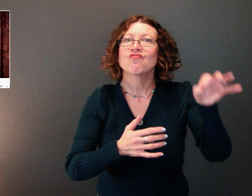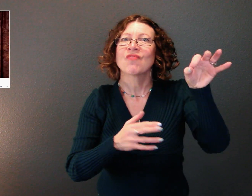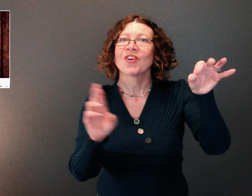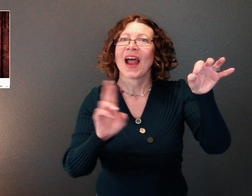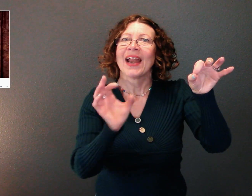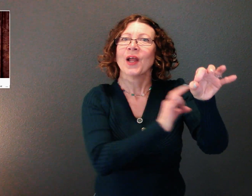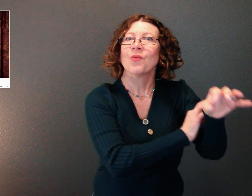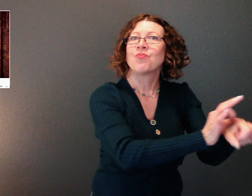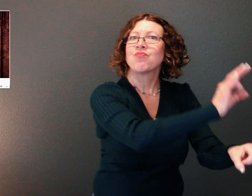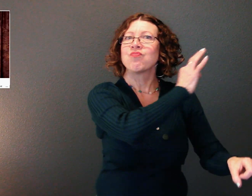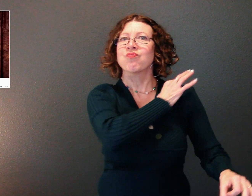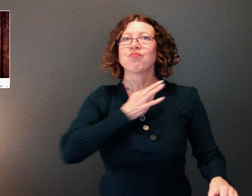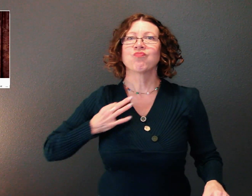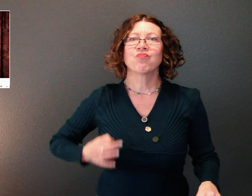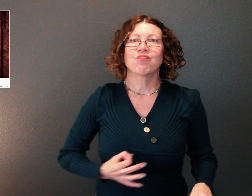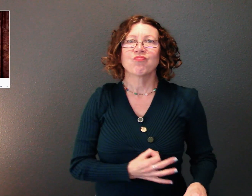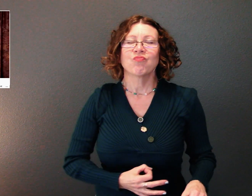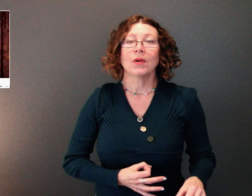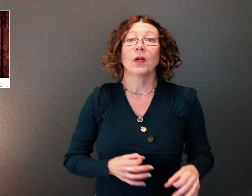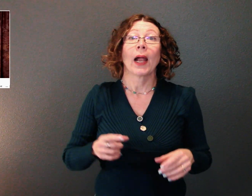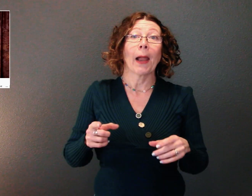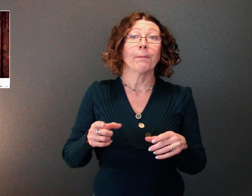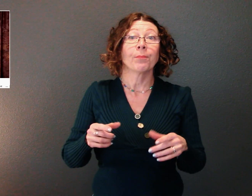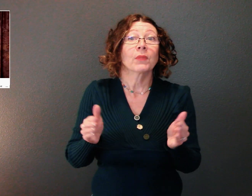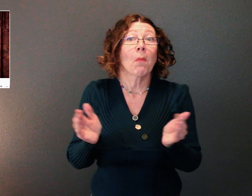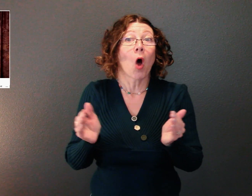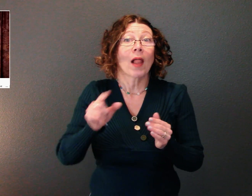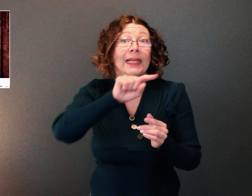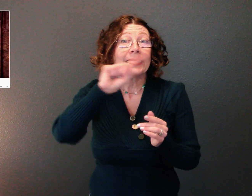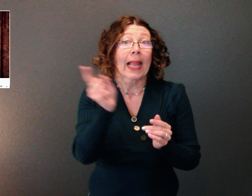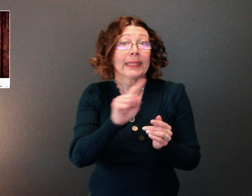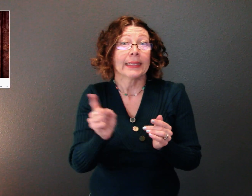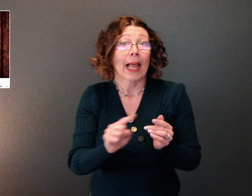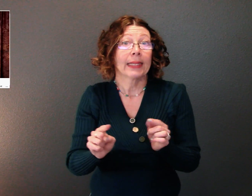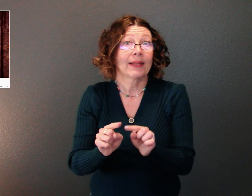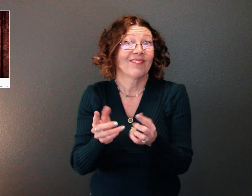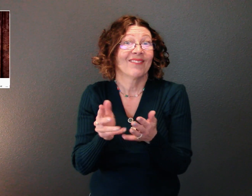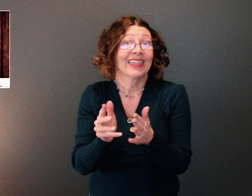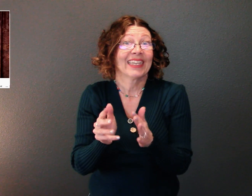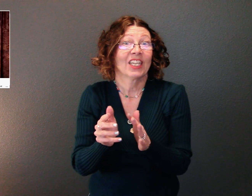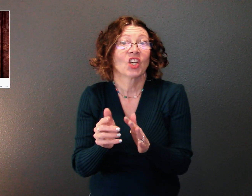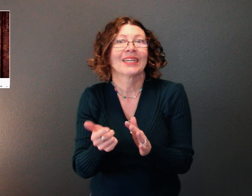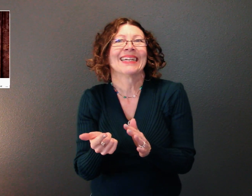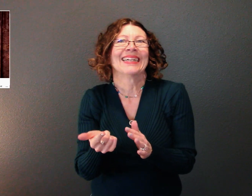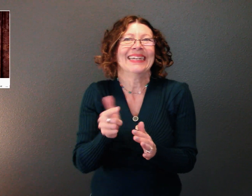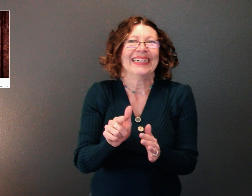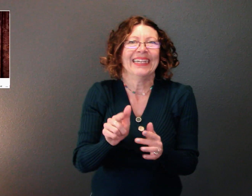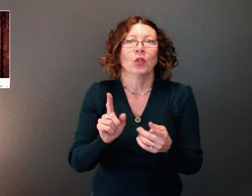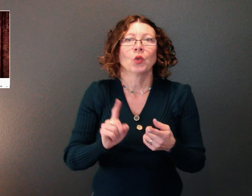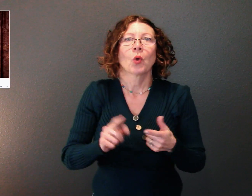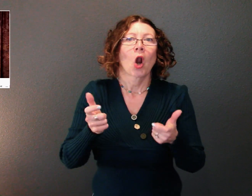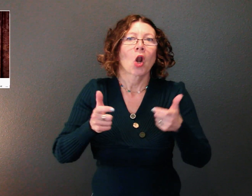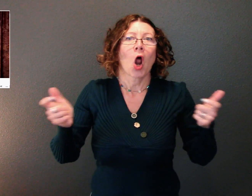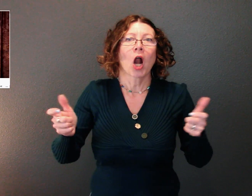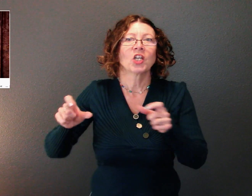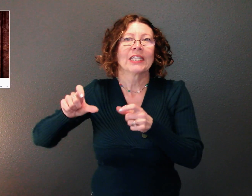The large intestine is going to receive material from the small intestine and primarily when we talk about material in the large intestines